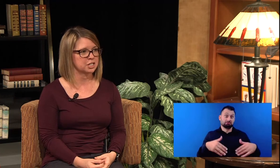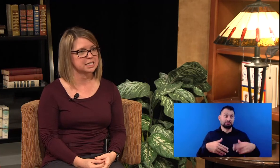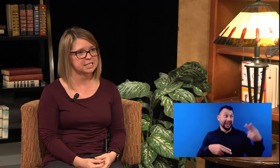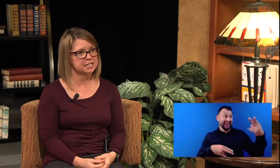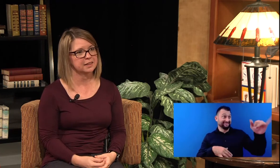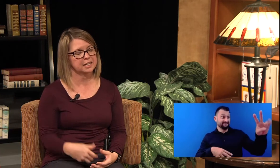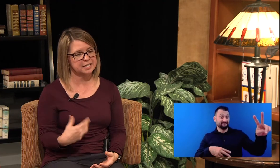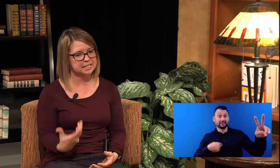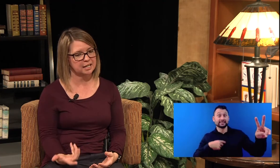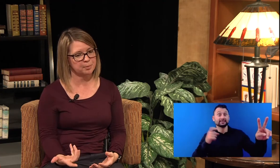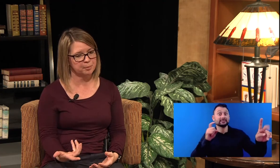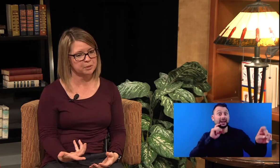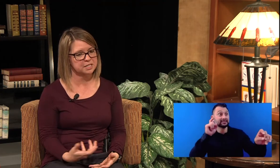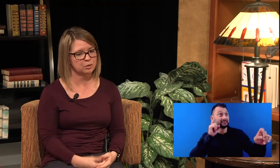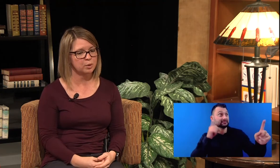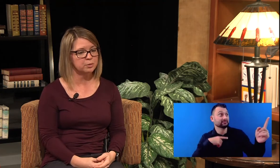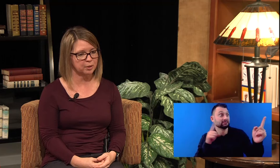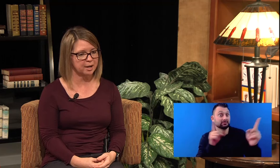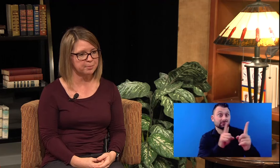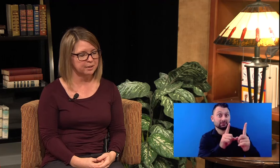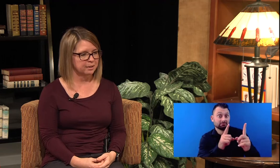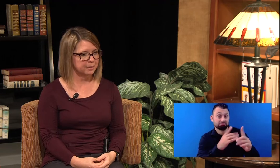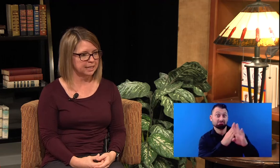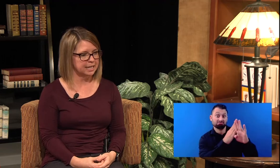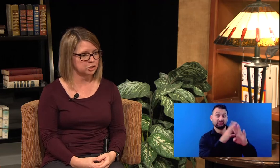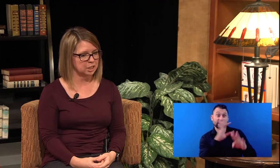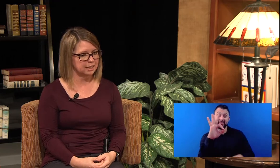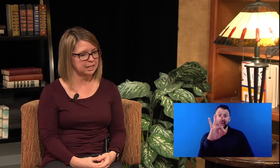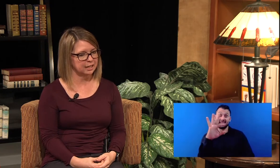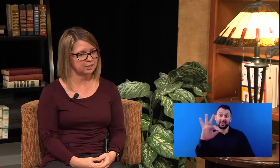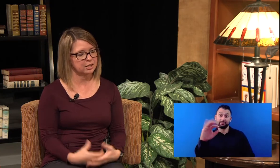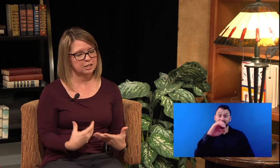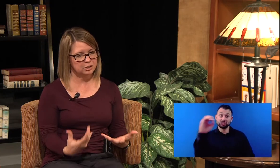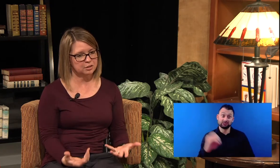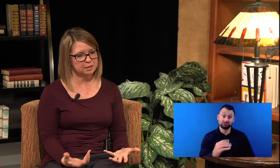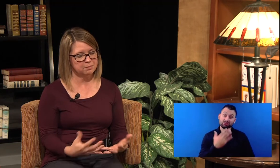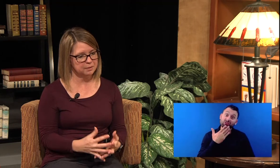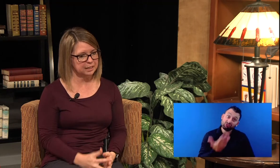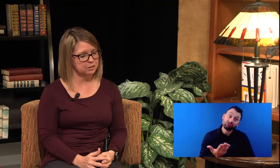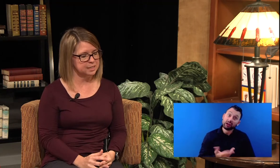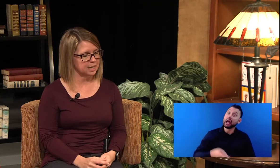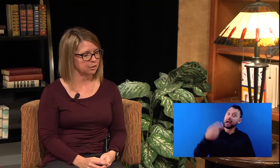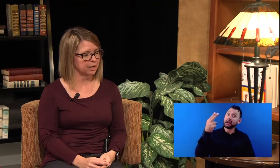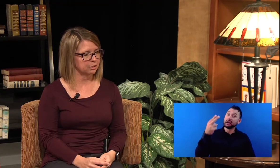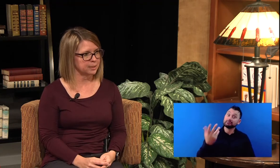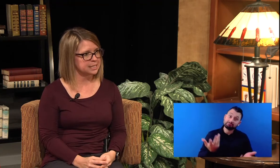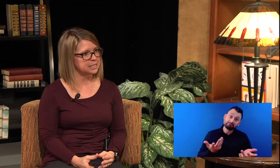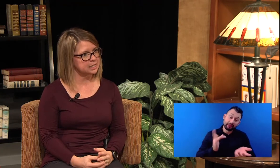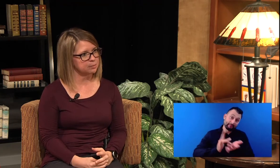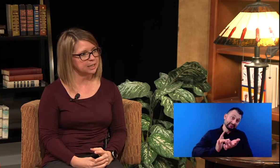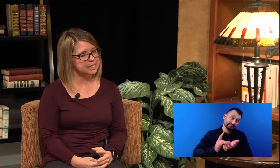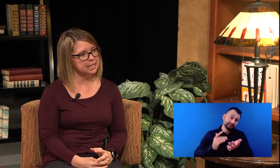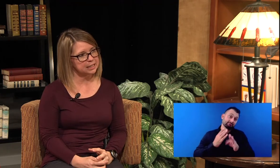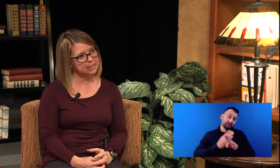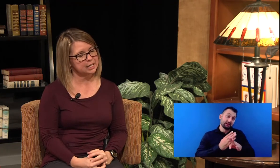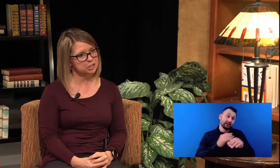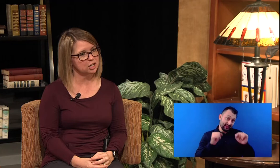assistant that can set up a person with PrEP medication and you could get, use that on a regular basis and be less likely to get HIV.